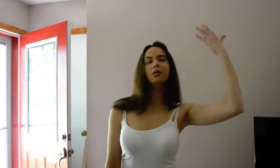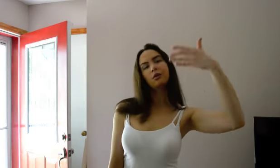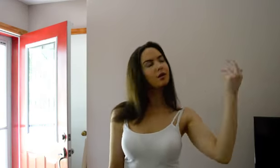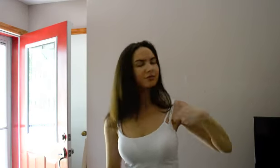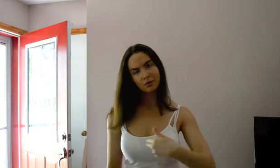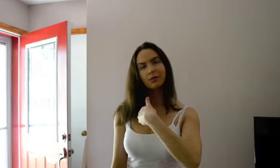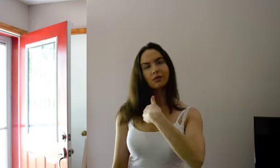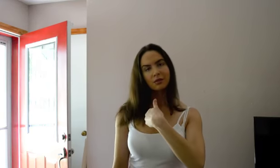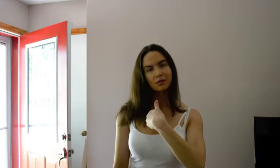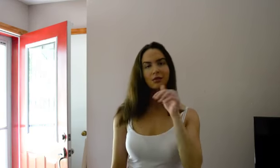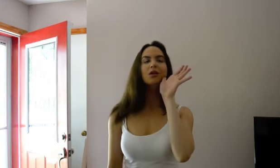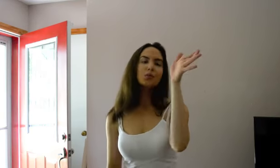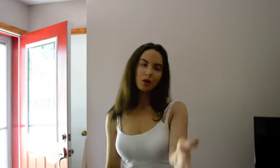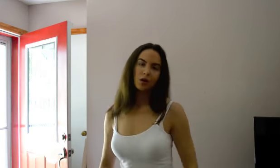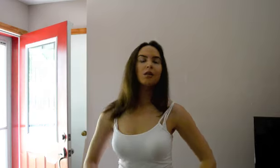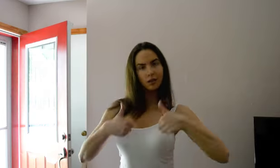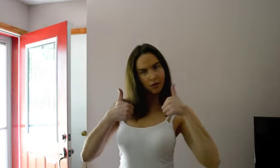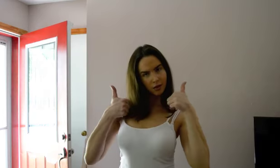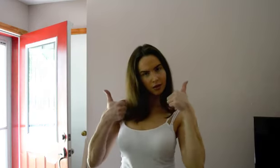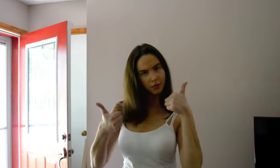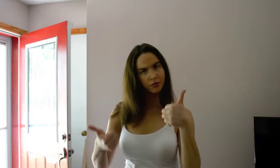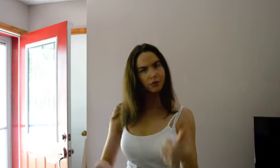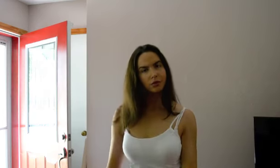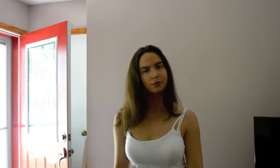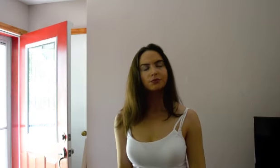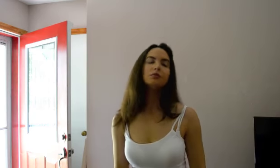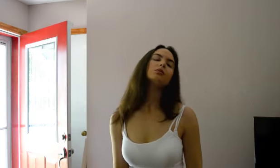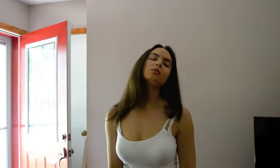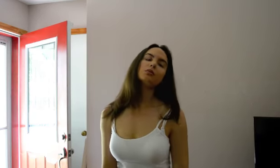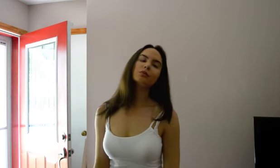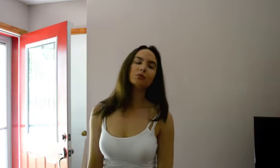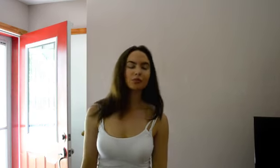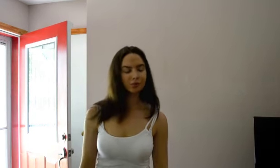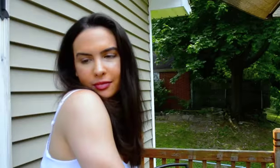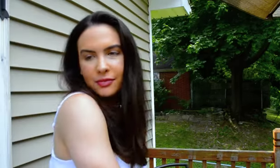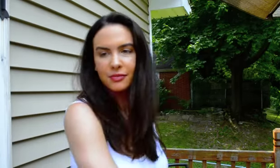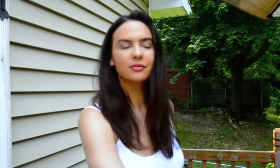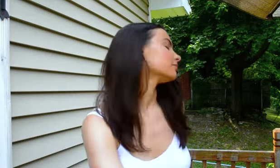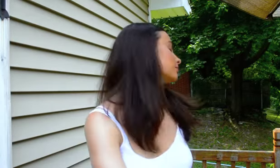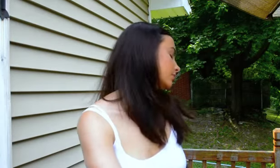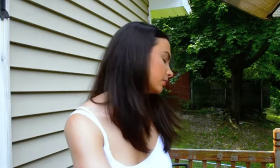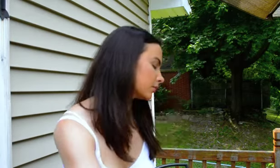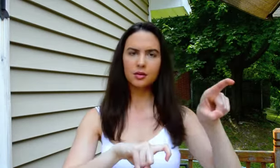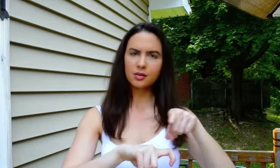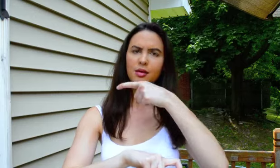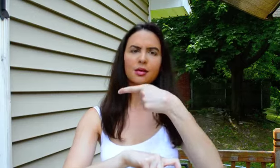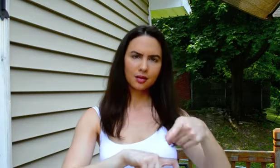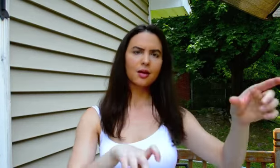another day Let's live another day Let's live another day Let's live Got the call